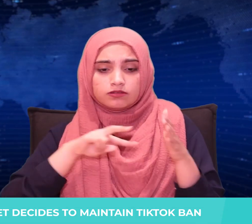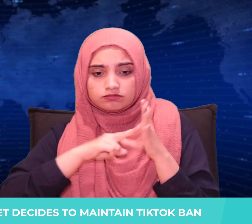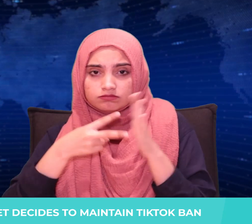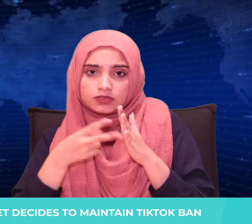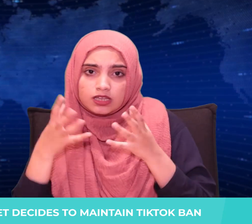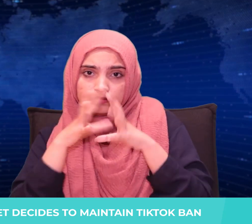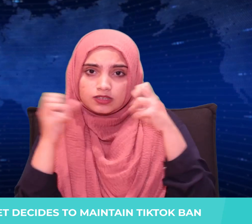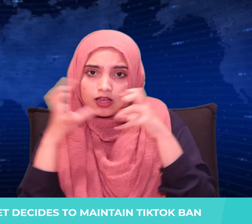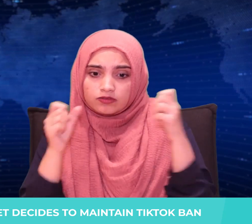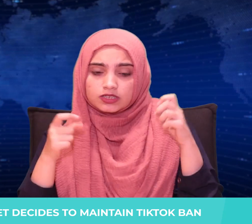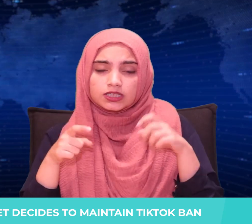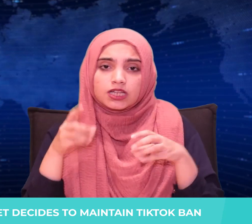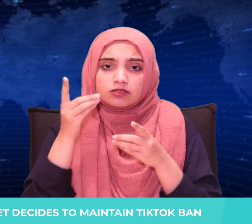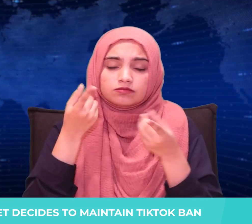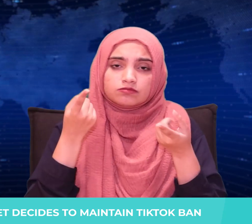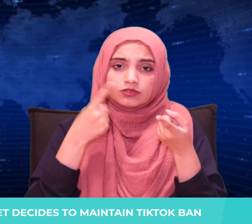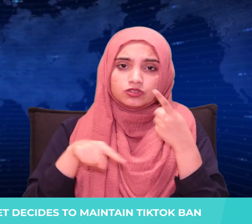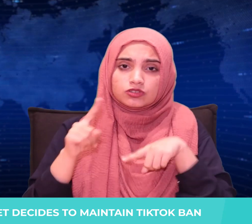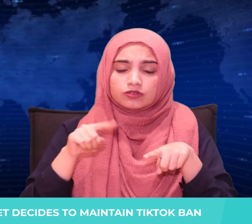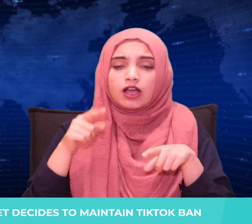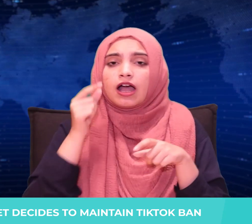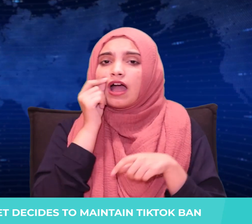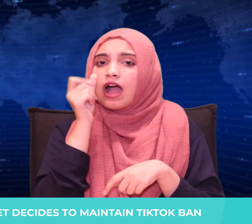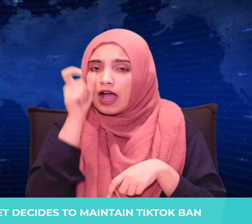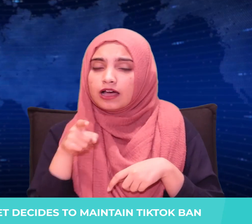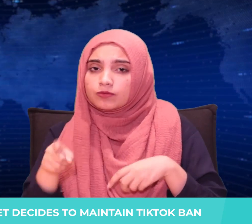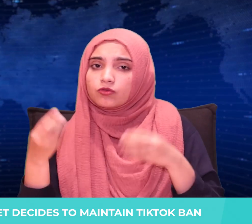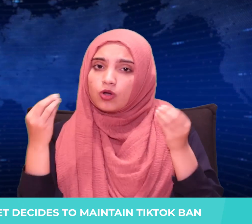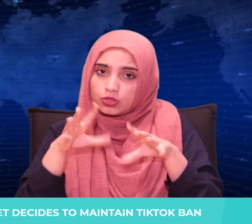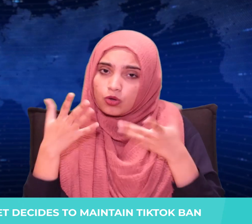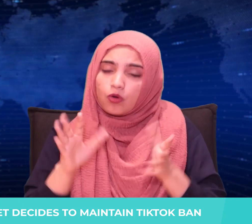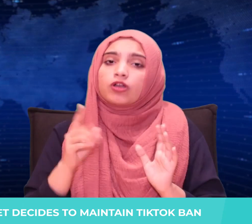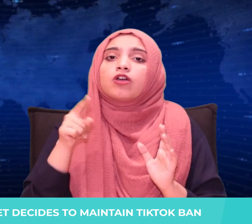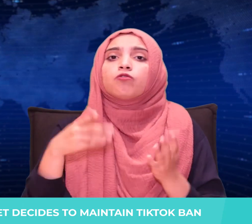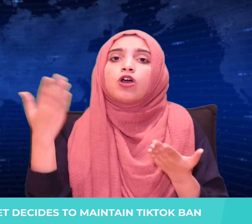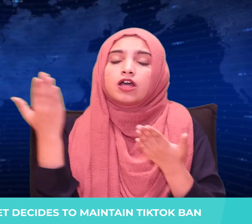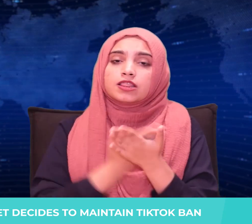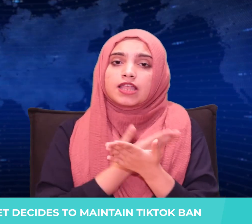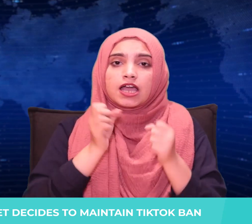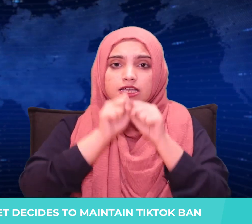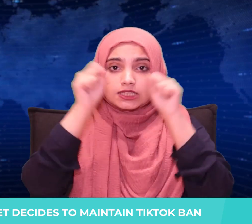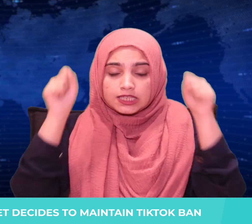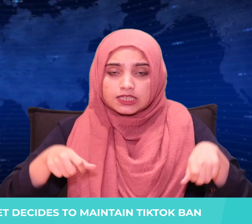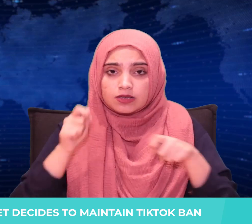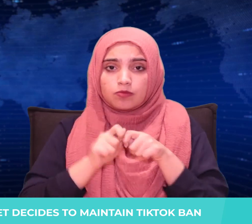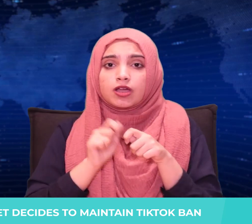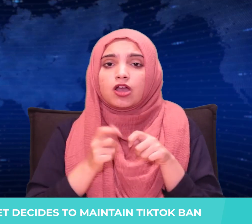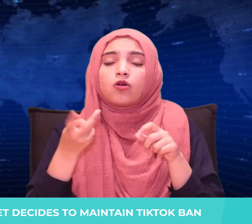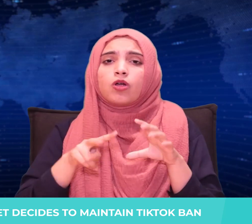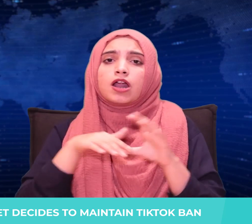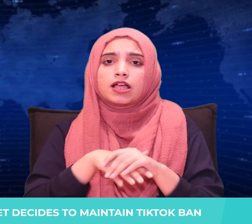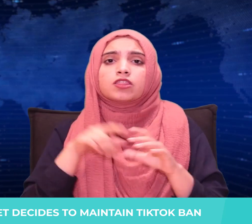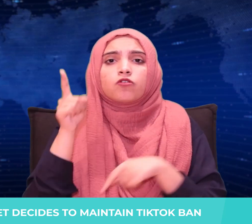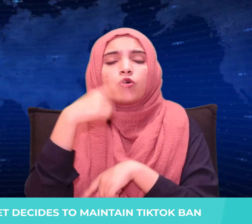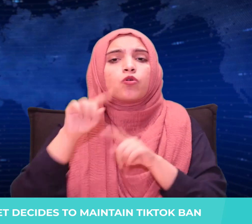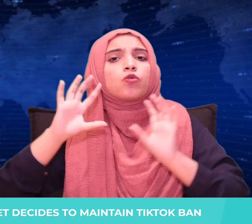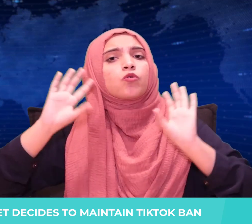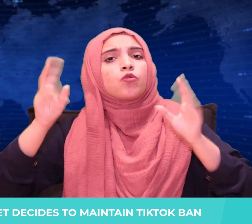to the software developer, enabling the latter to develop a customized malware that would let the former gain